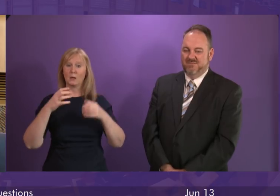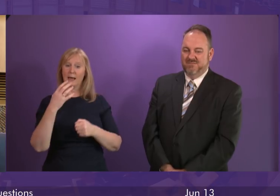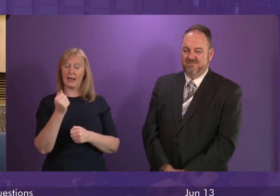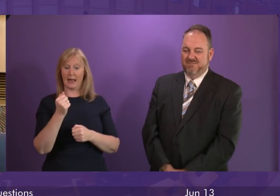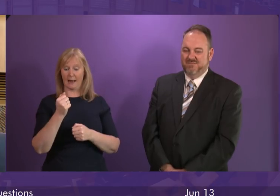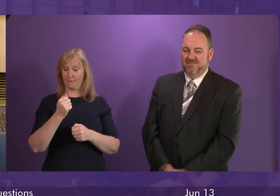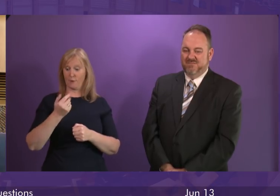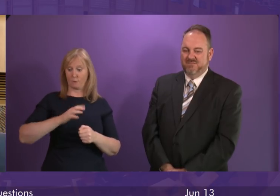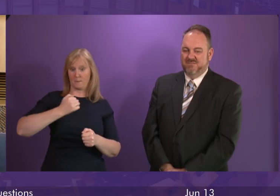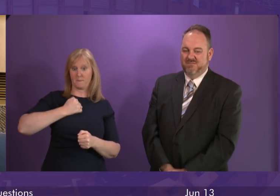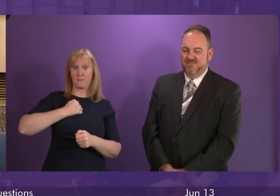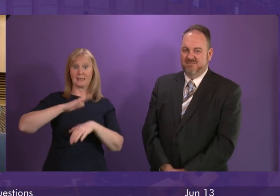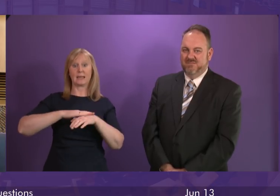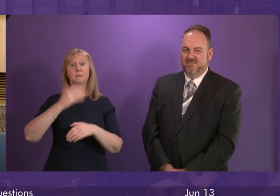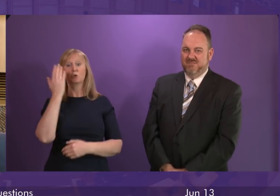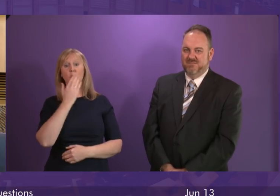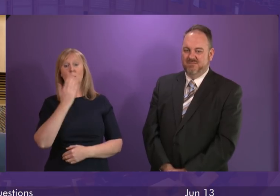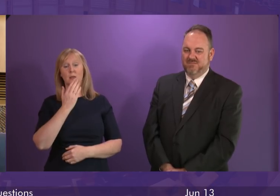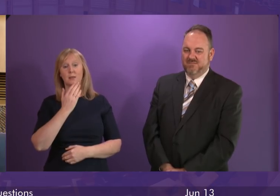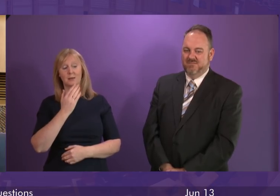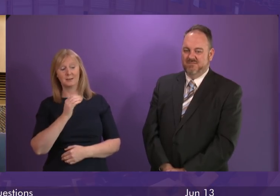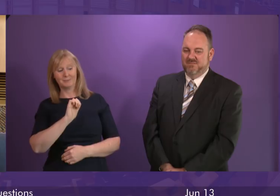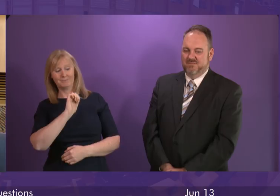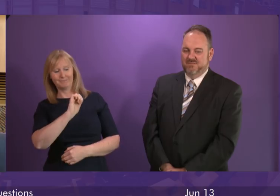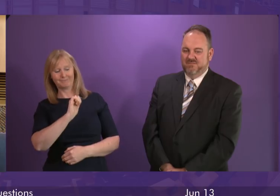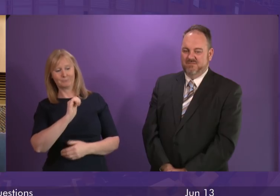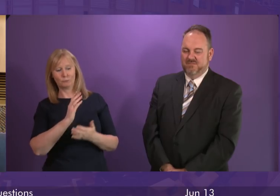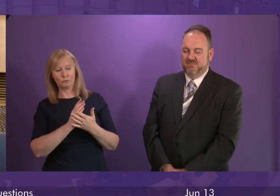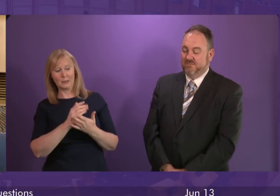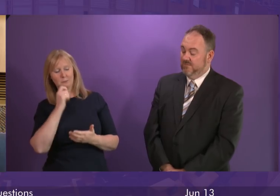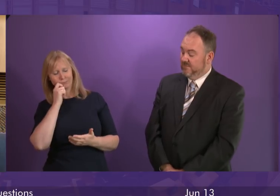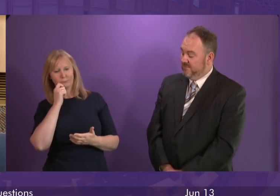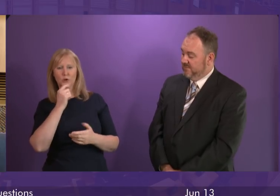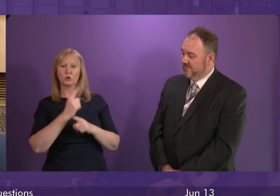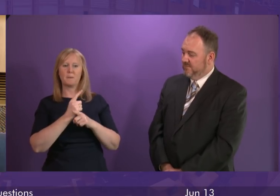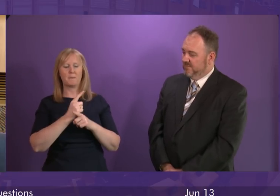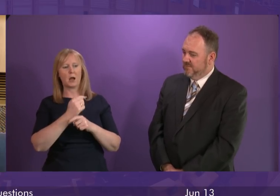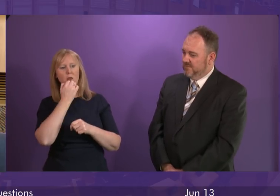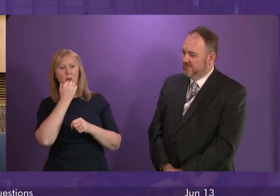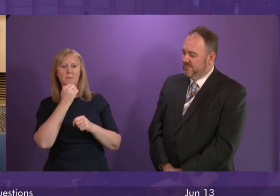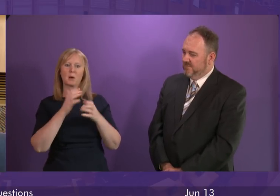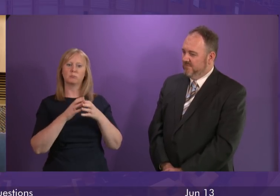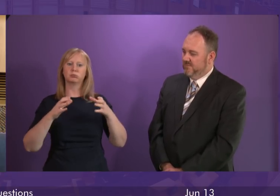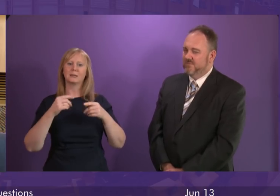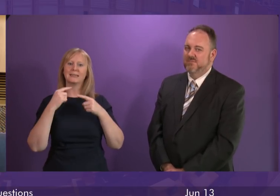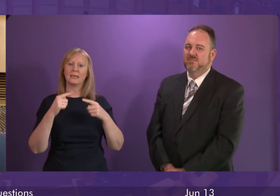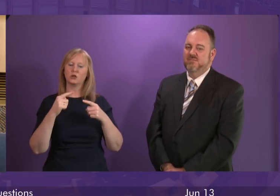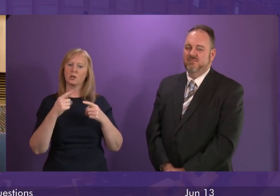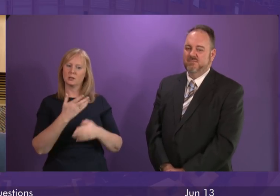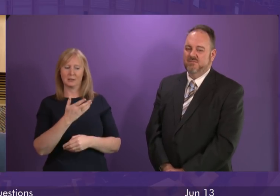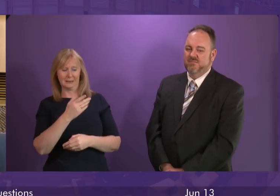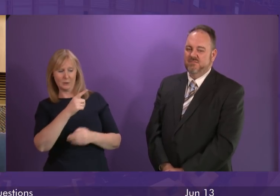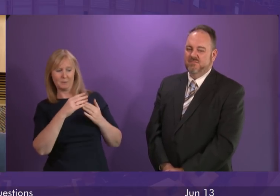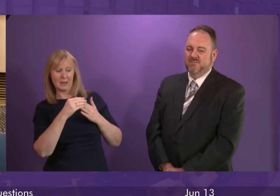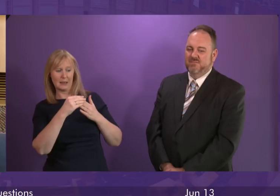since I was at primary school. And I have to say, Ruth Davidson's got a bit of a cheek talking about numbers of teachers in our schools when she's the leader